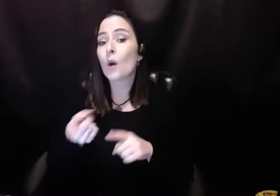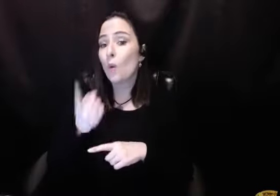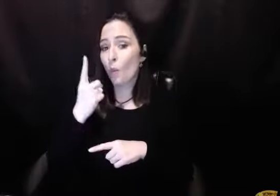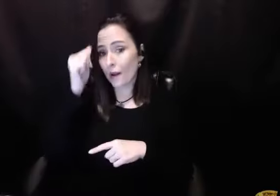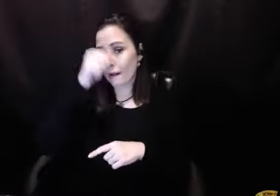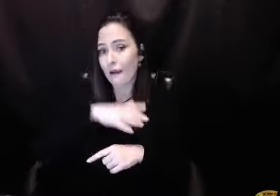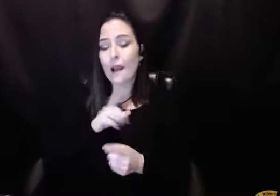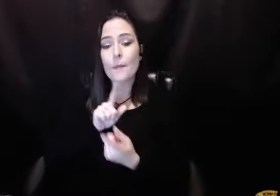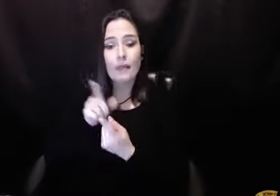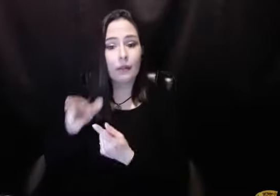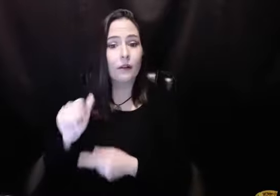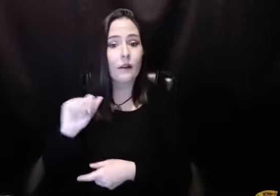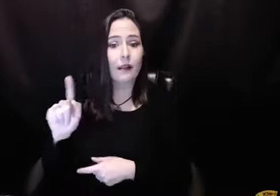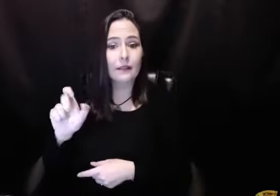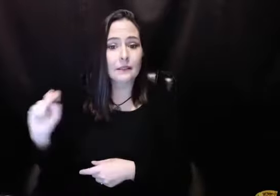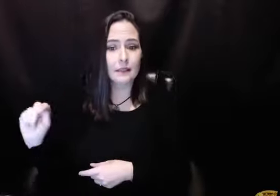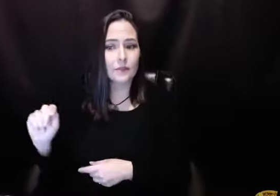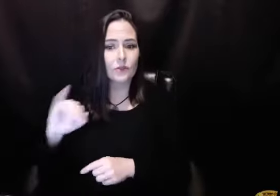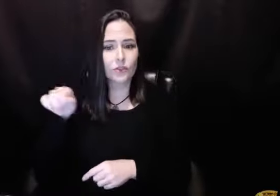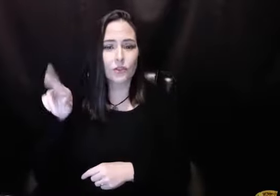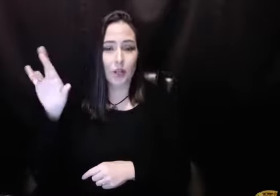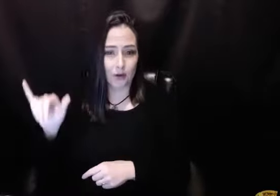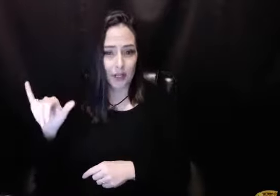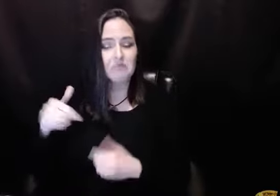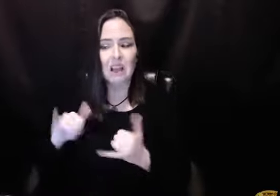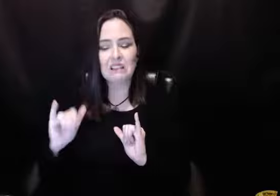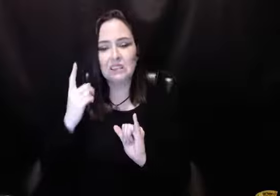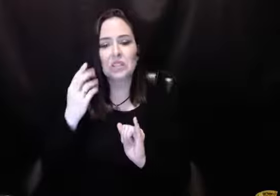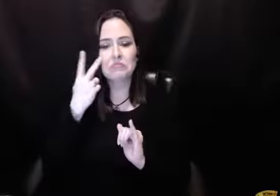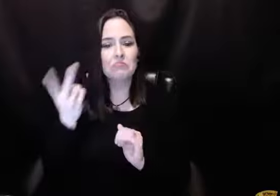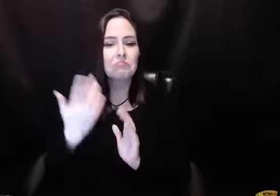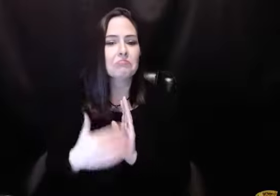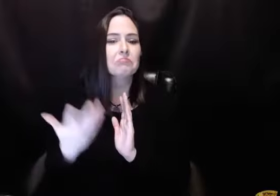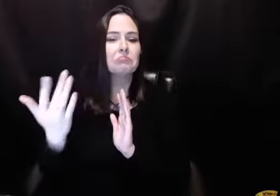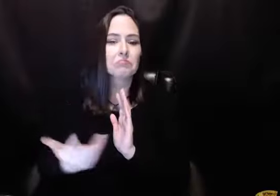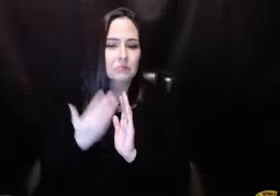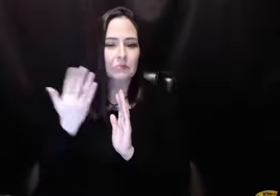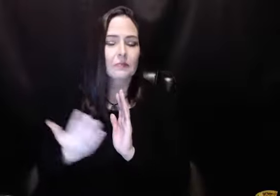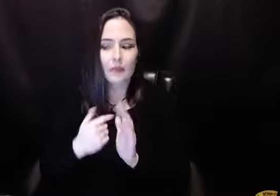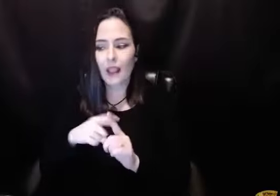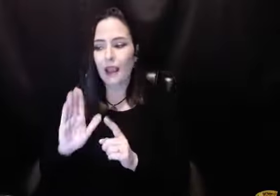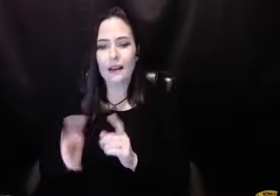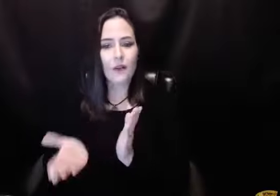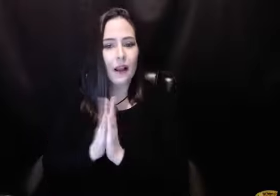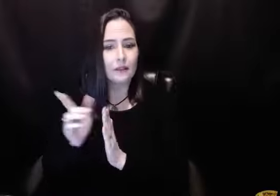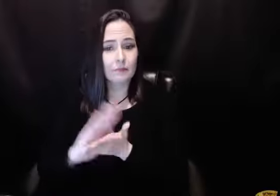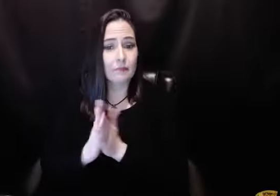all of the active drinking. But there was a guy I met in Al-Team. His name's Jerry. Wonderful guy. still have contact with him occasionally.